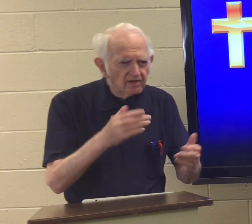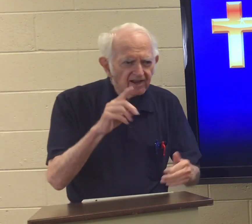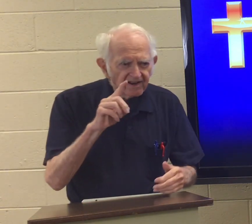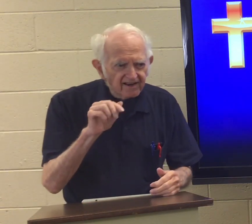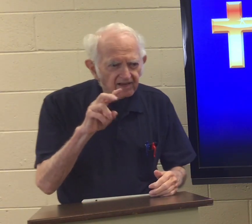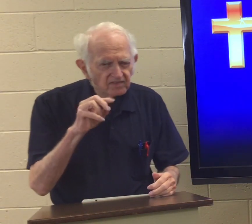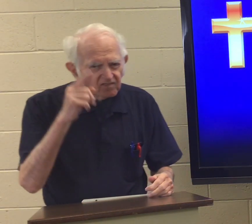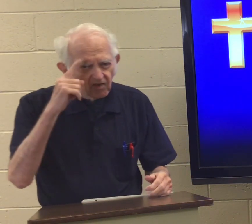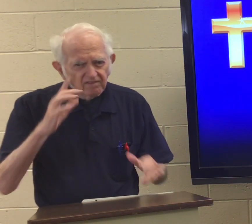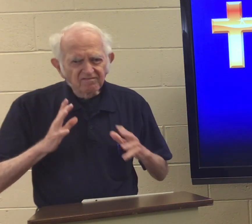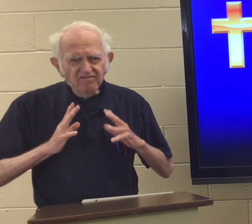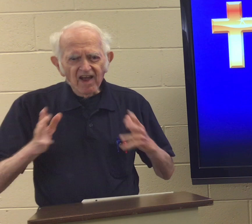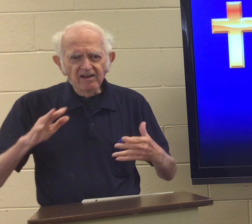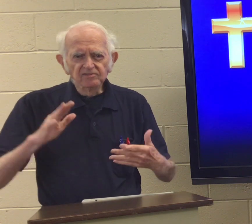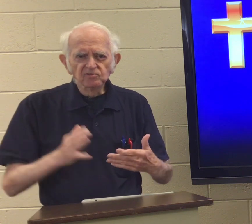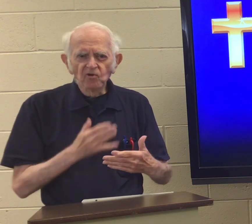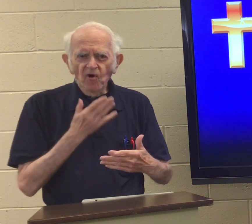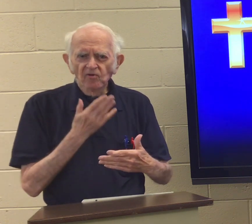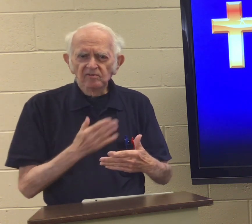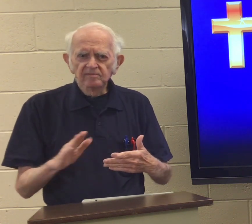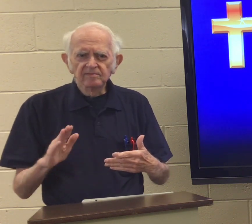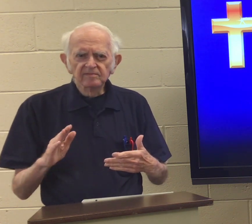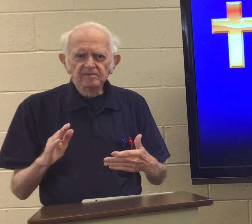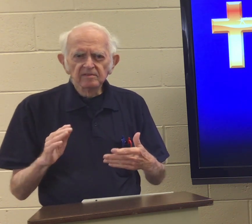Thank you, David, for a fine song.